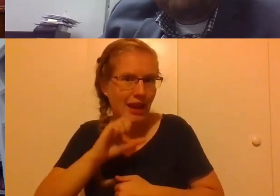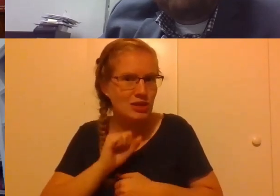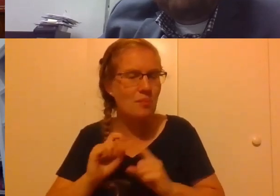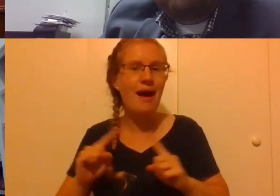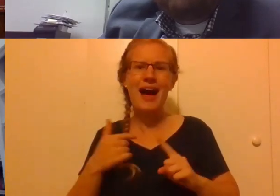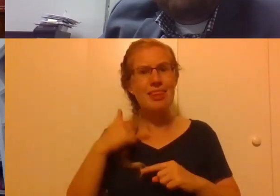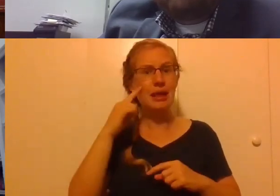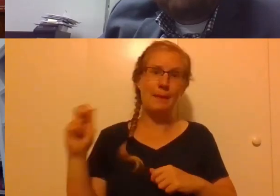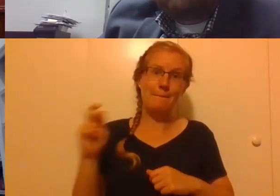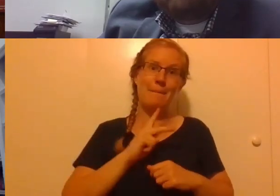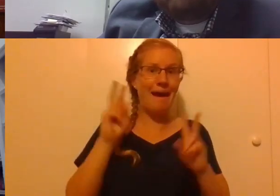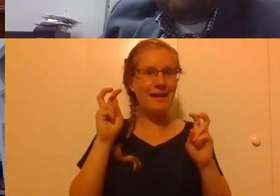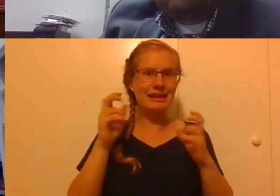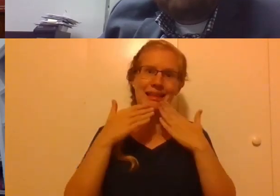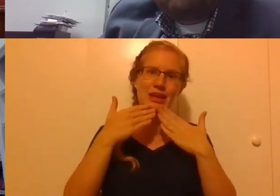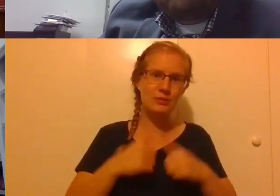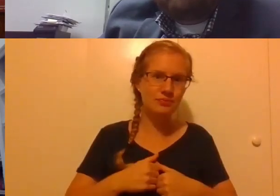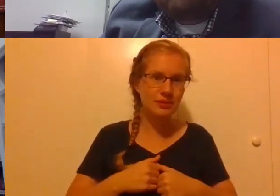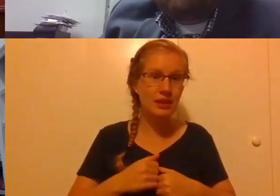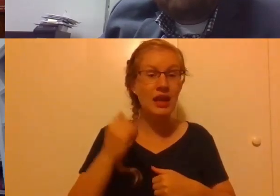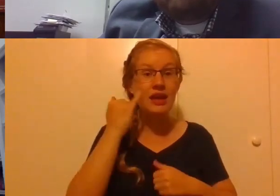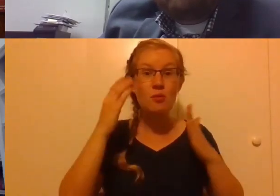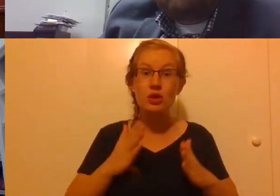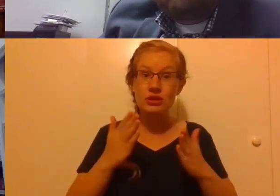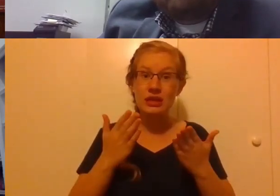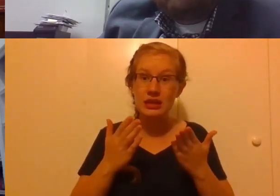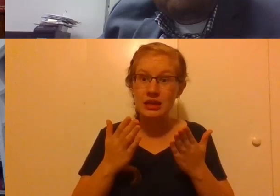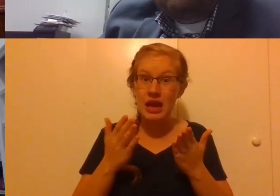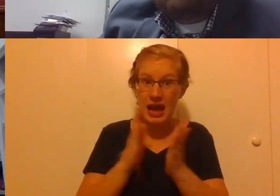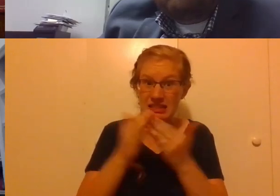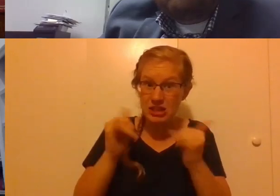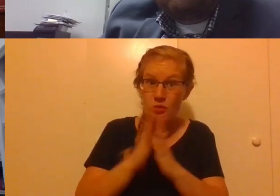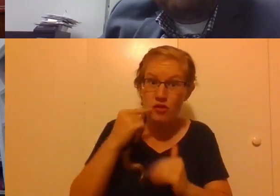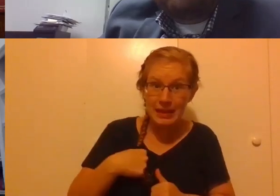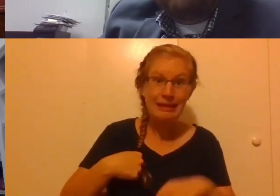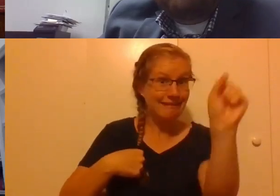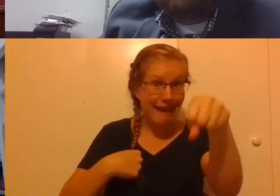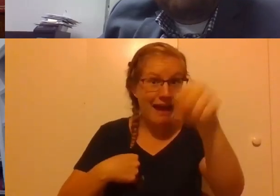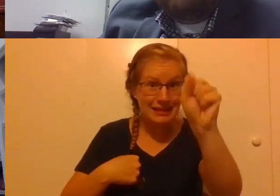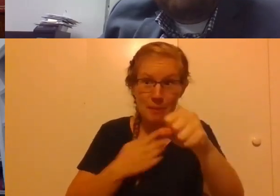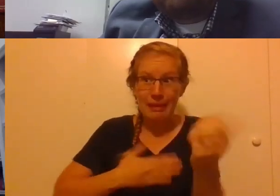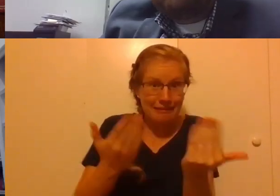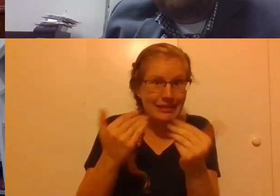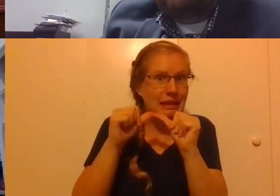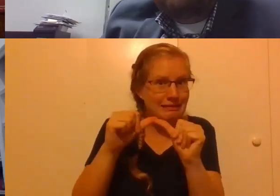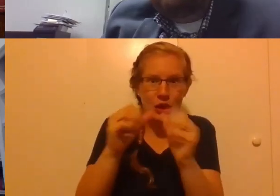to thank you. If somebody is asking whether I will receive prayers, the answer is yes. I need all the prayers I can get.